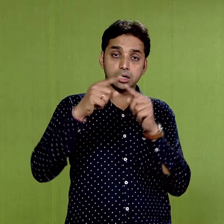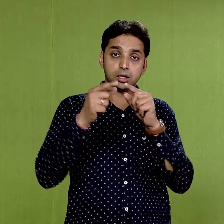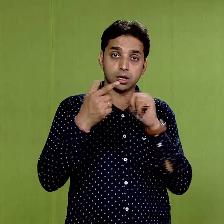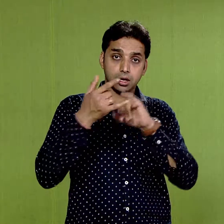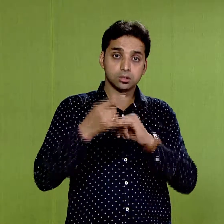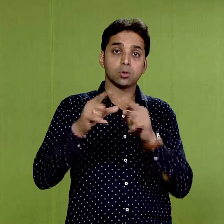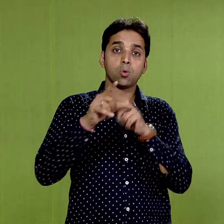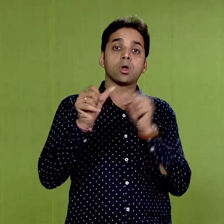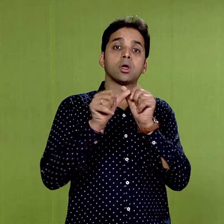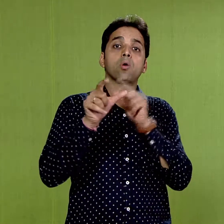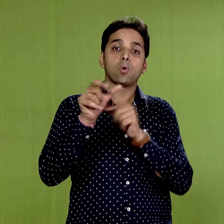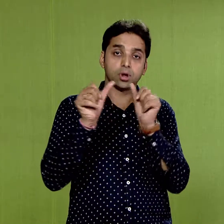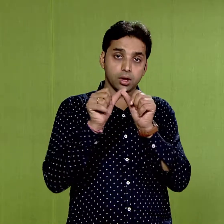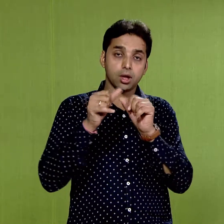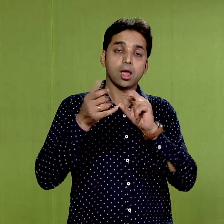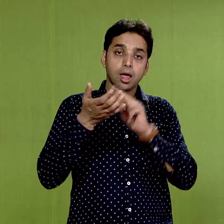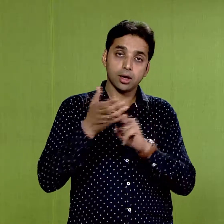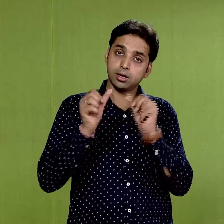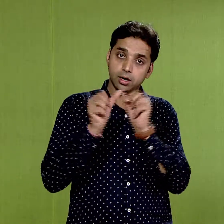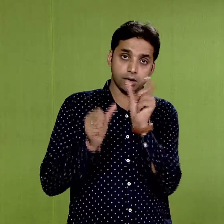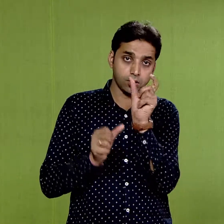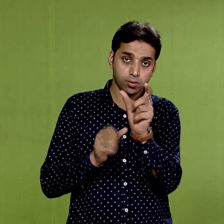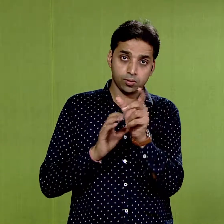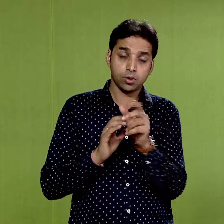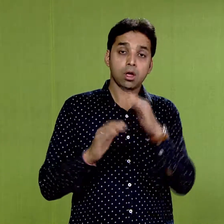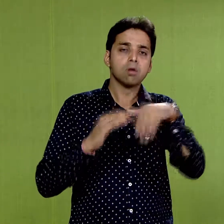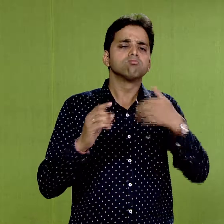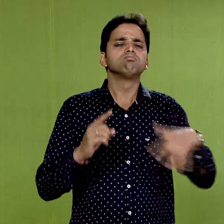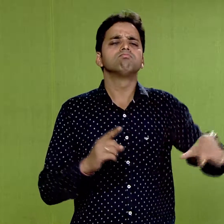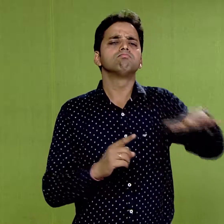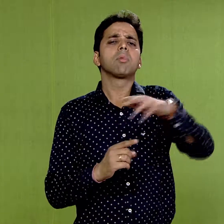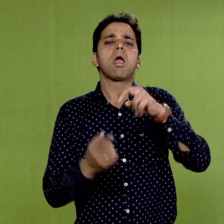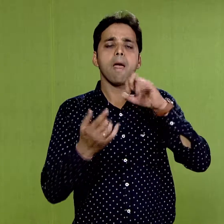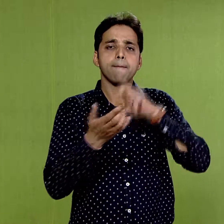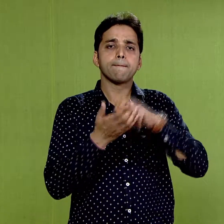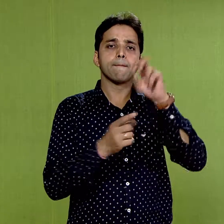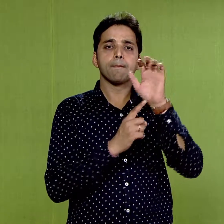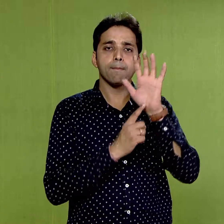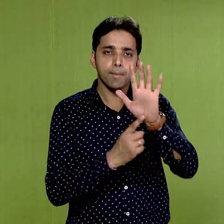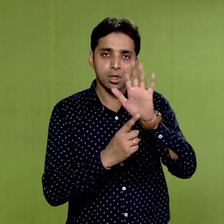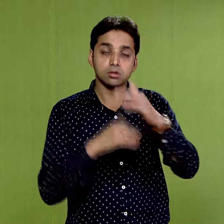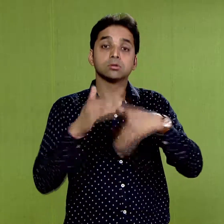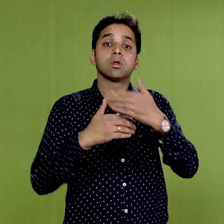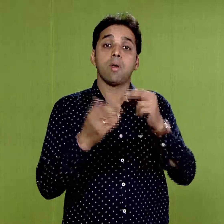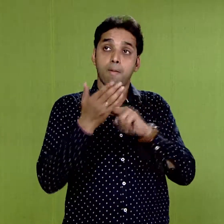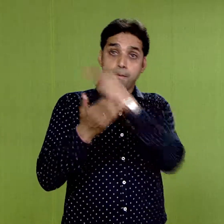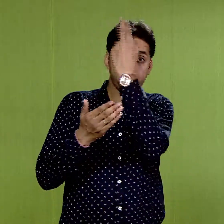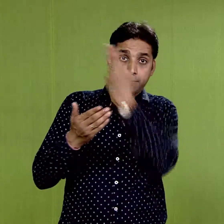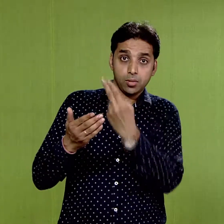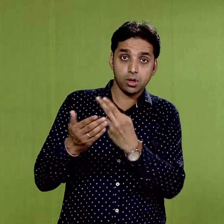Vatsyayana, has mentioned painting amongst